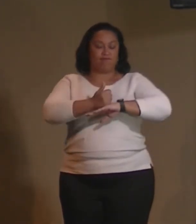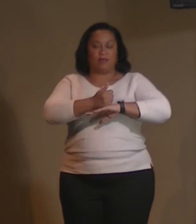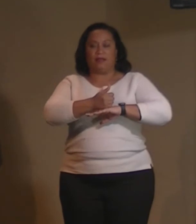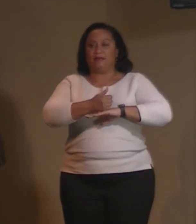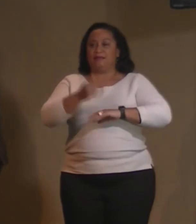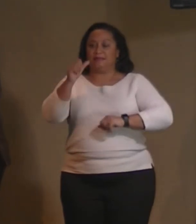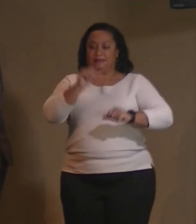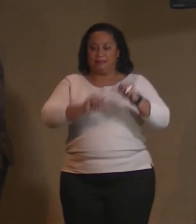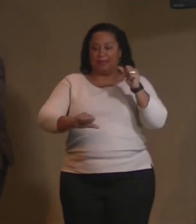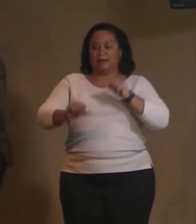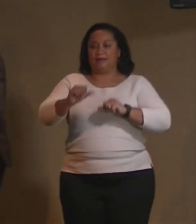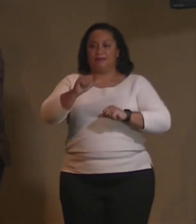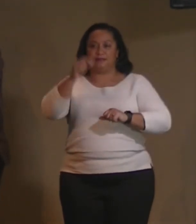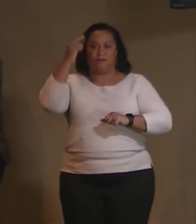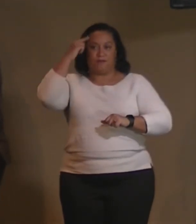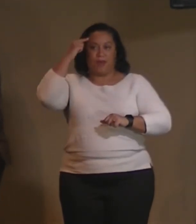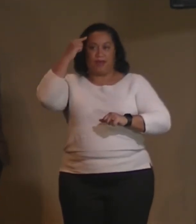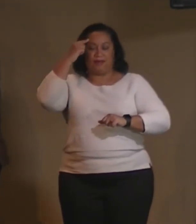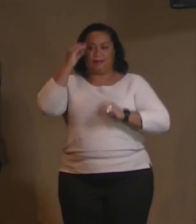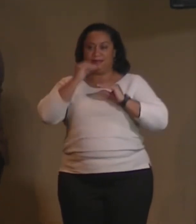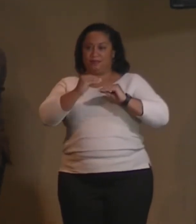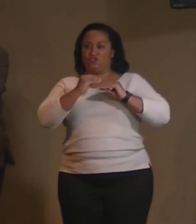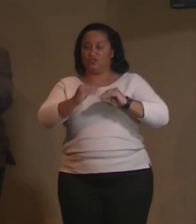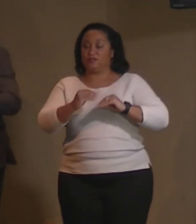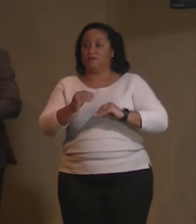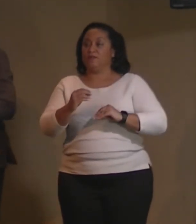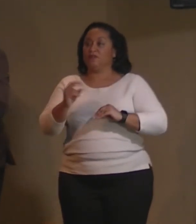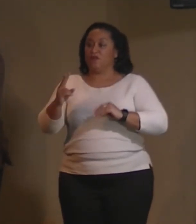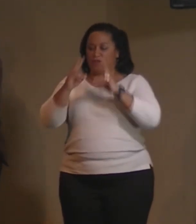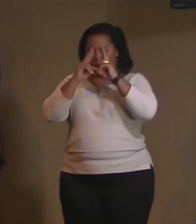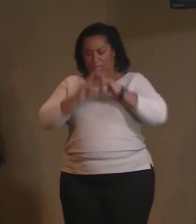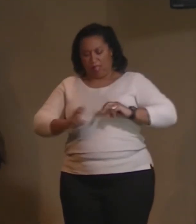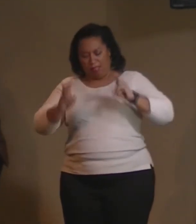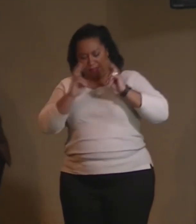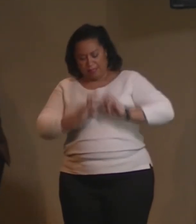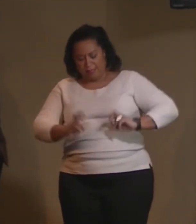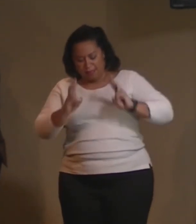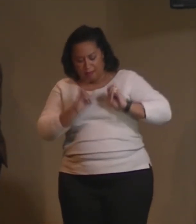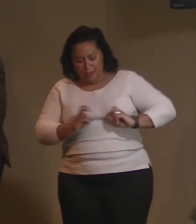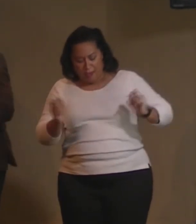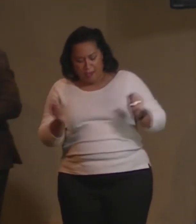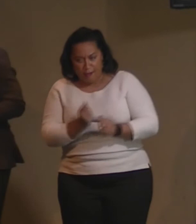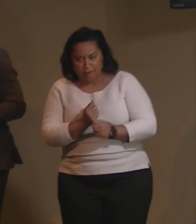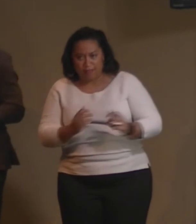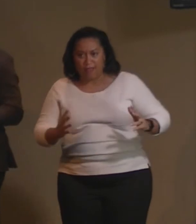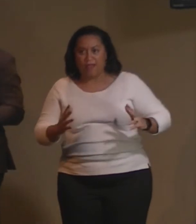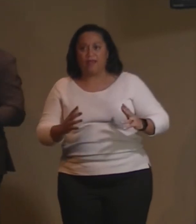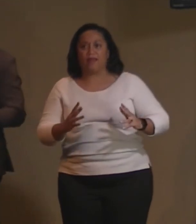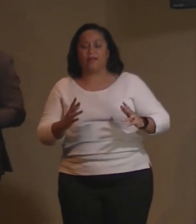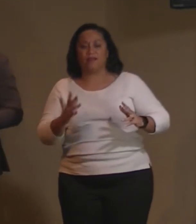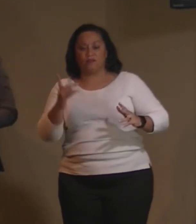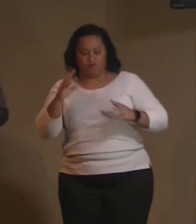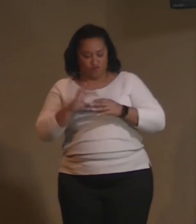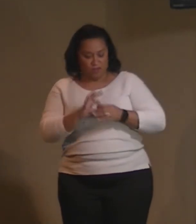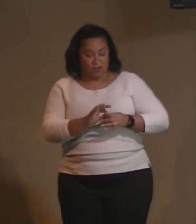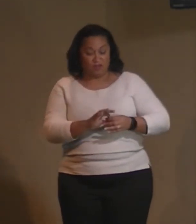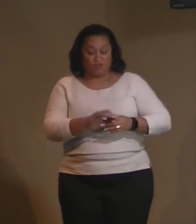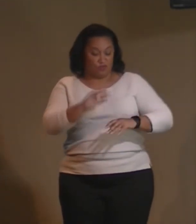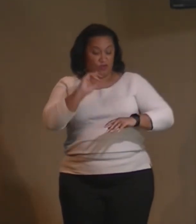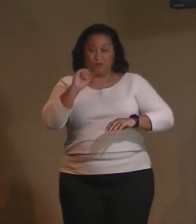core concepts that they said, if you look through everything in the philosophy or whatever, you can boil it down to these ten concepts.